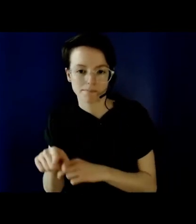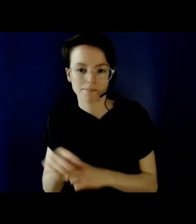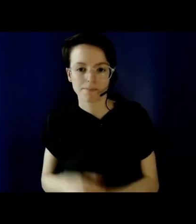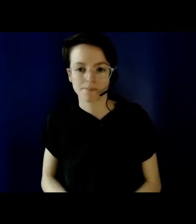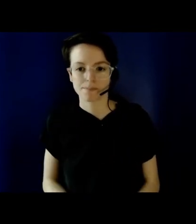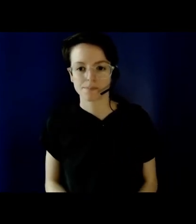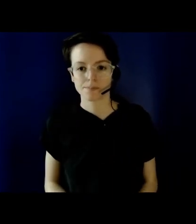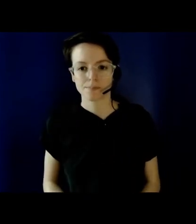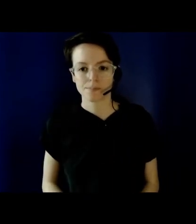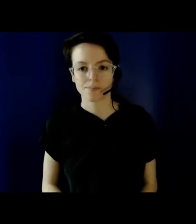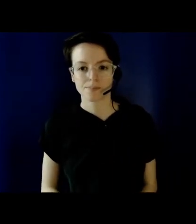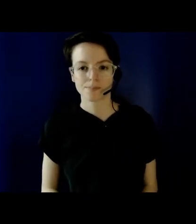his address in the chat.